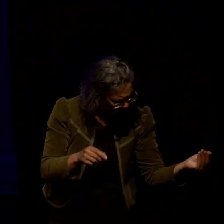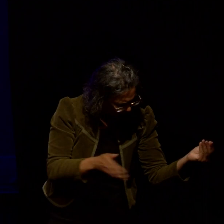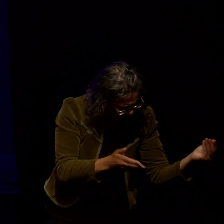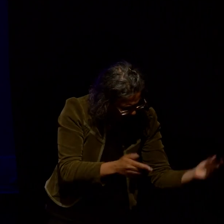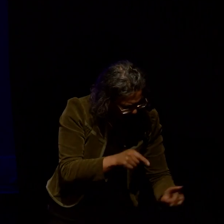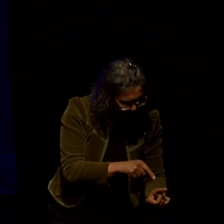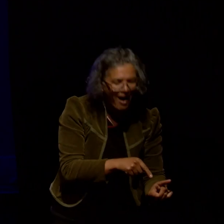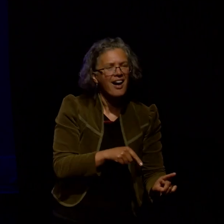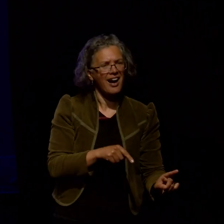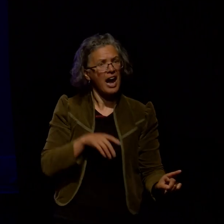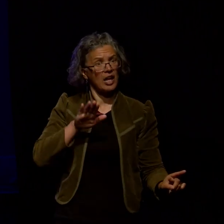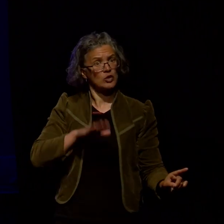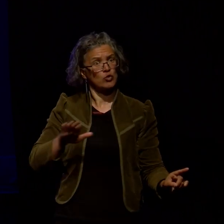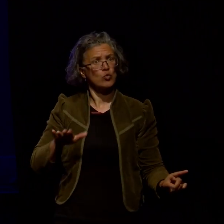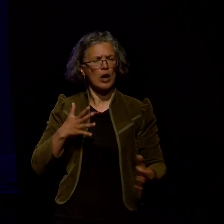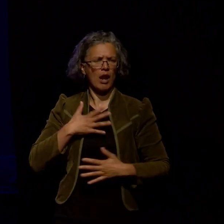to gravitate towards these